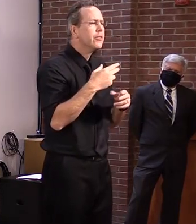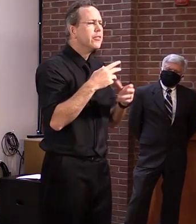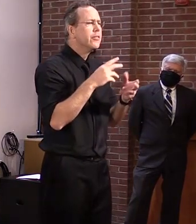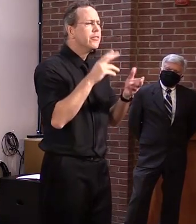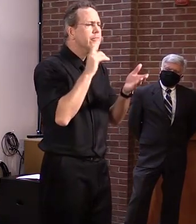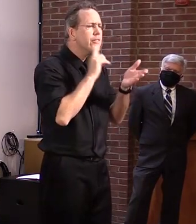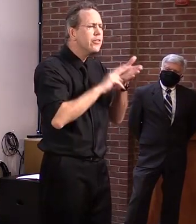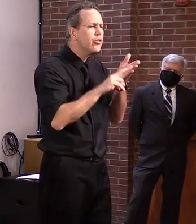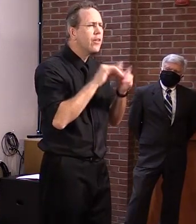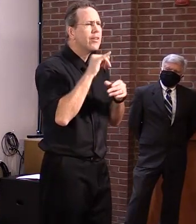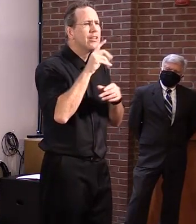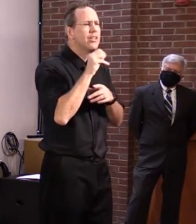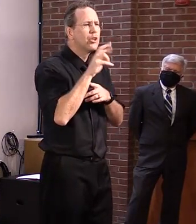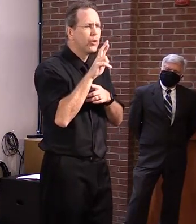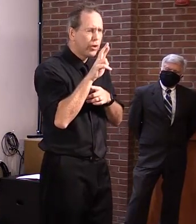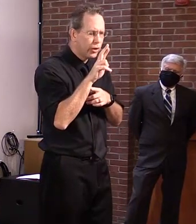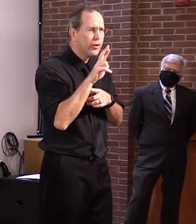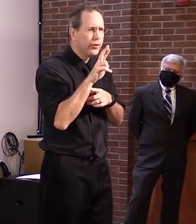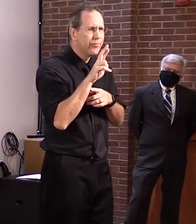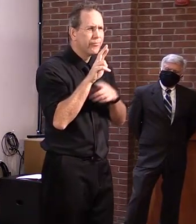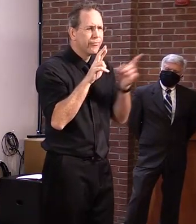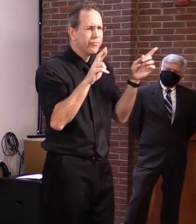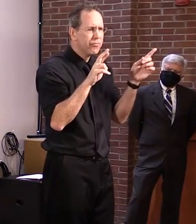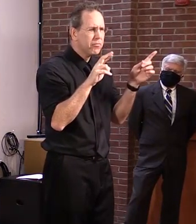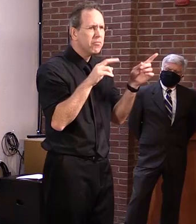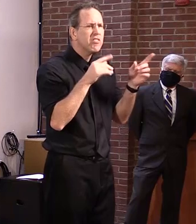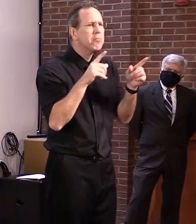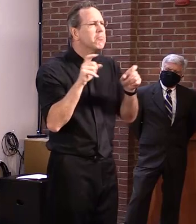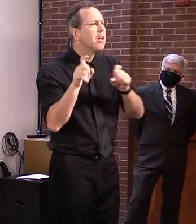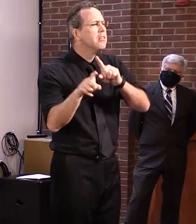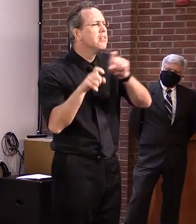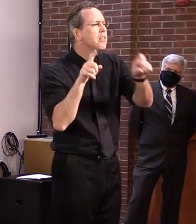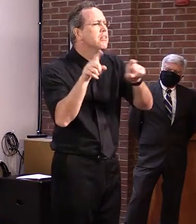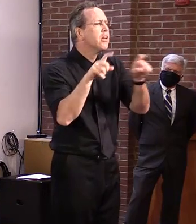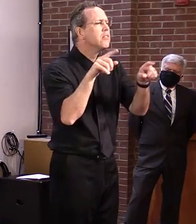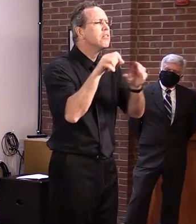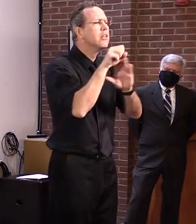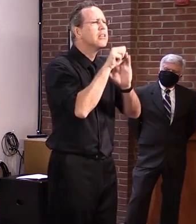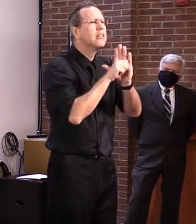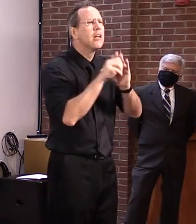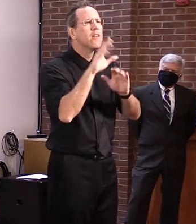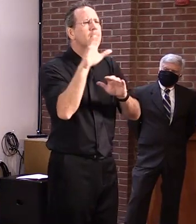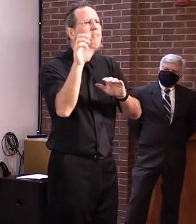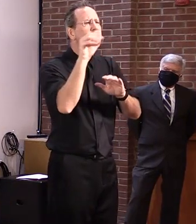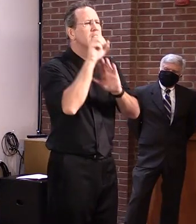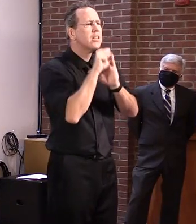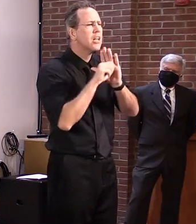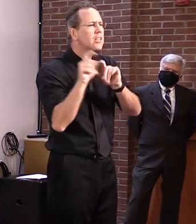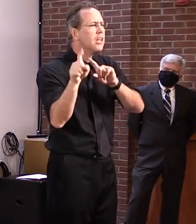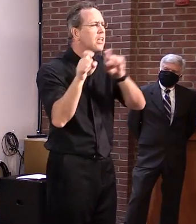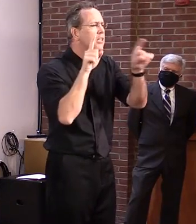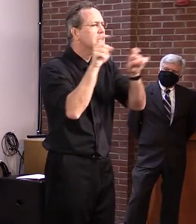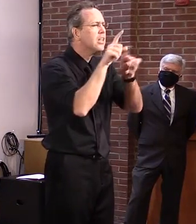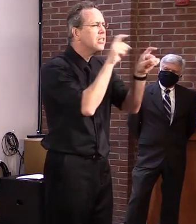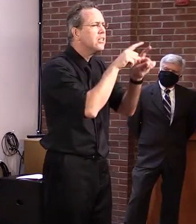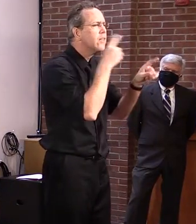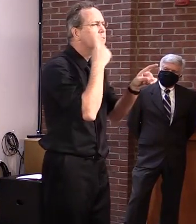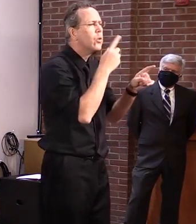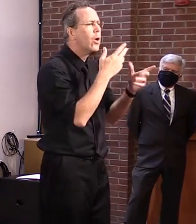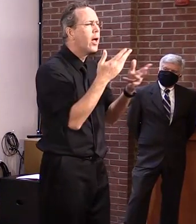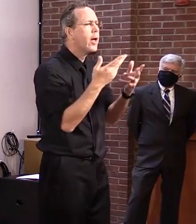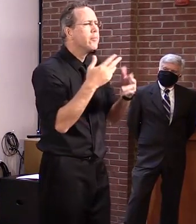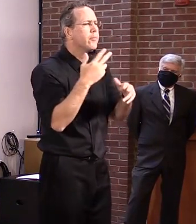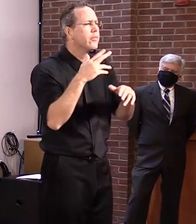Trump. of the governors of all 50 states for what is sometimes called a National Garden of American Heroes,